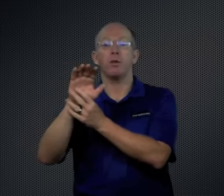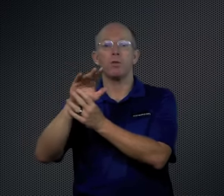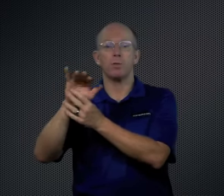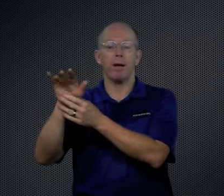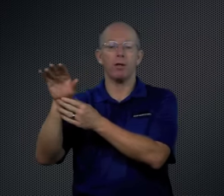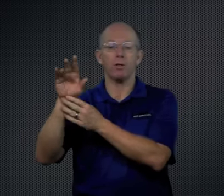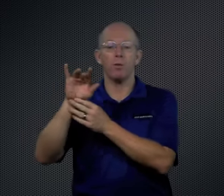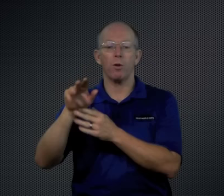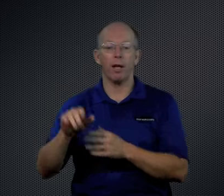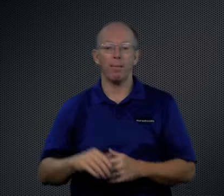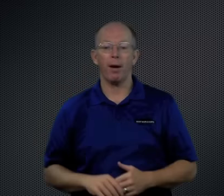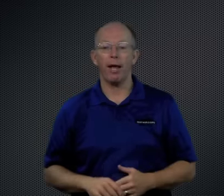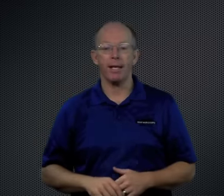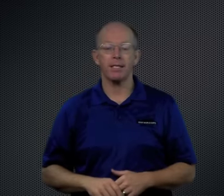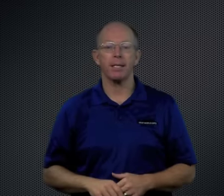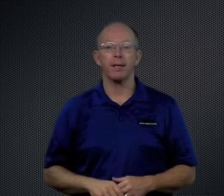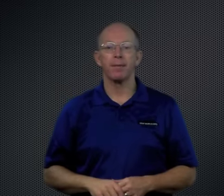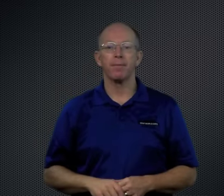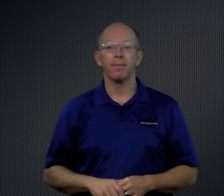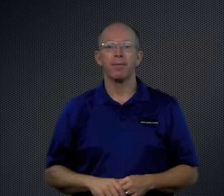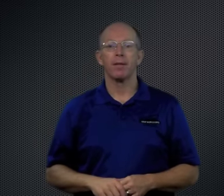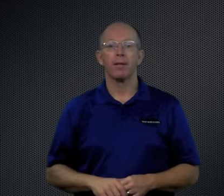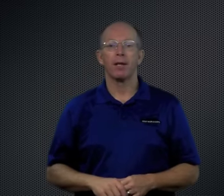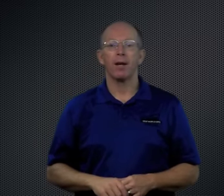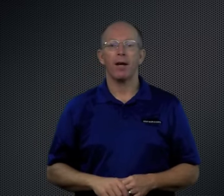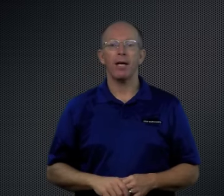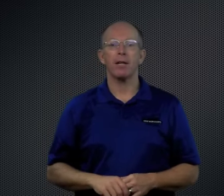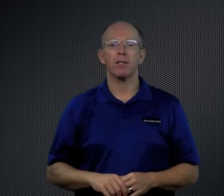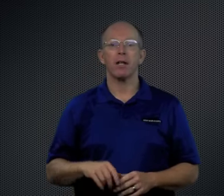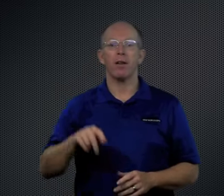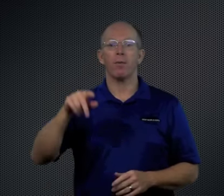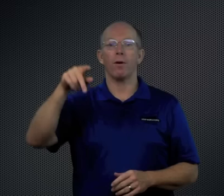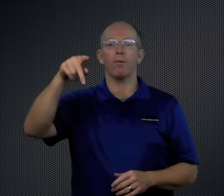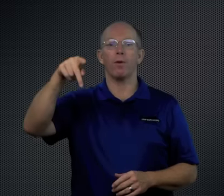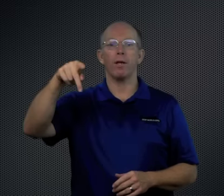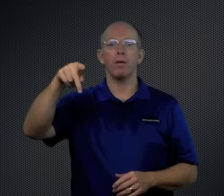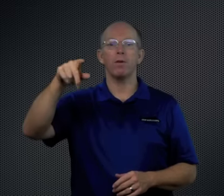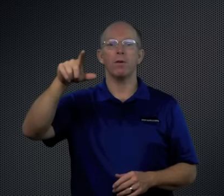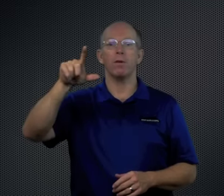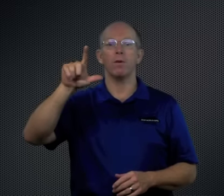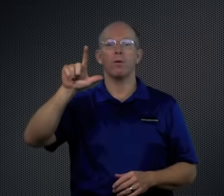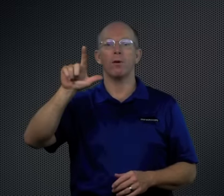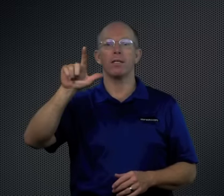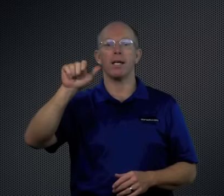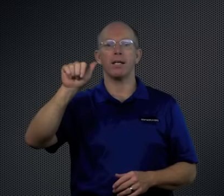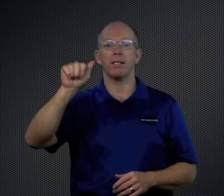you spell smoothly. PLACE. Okay? Here's another word for you. What is this?